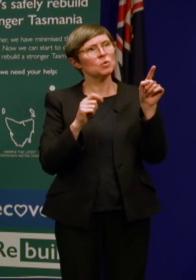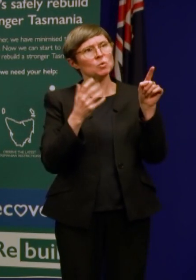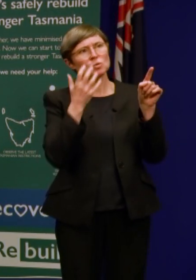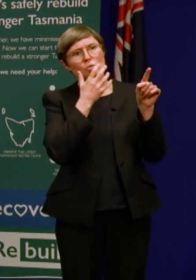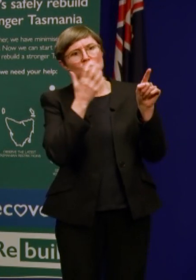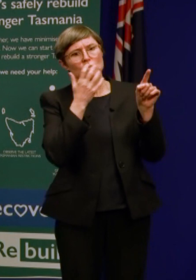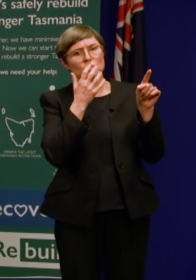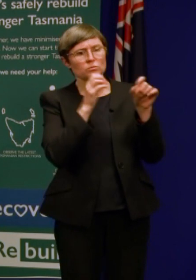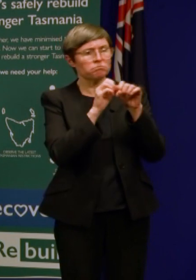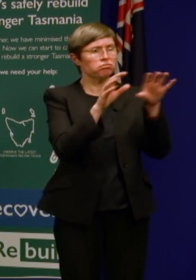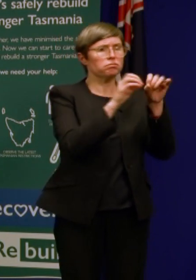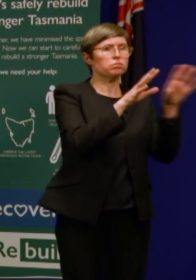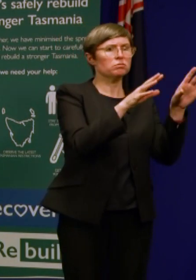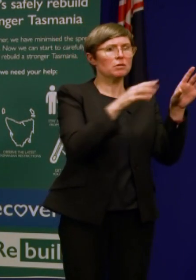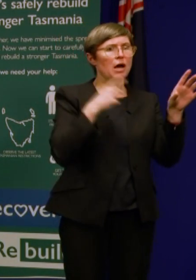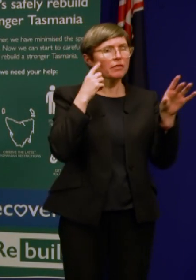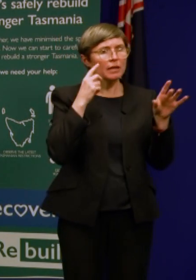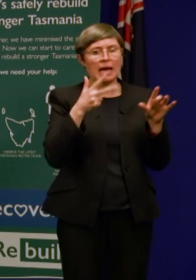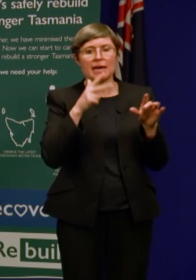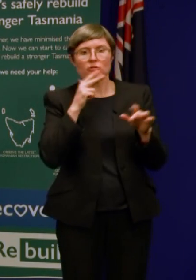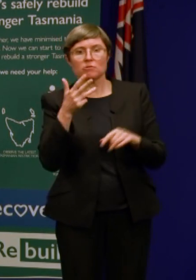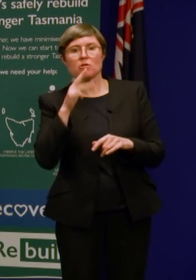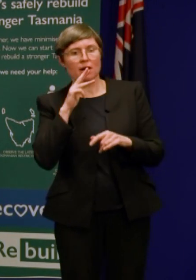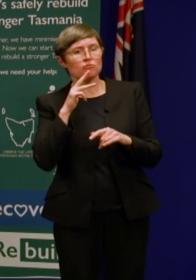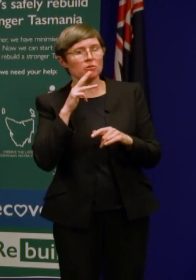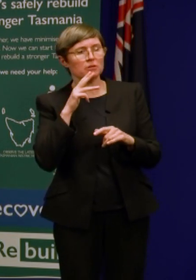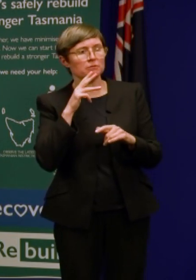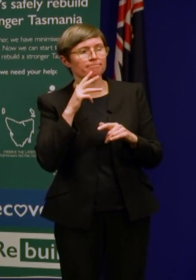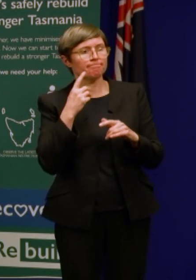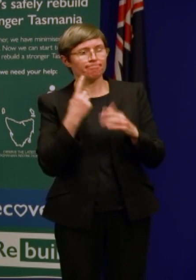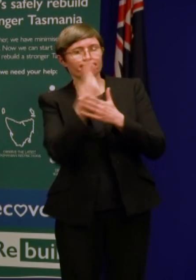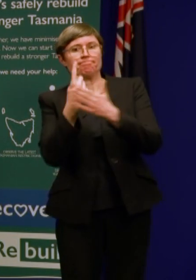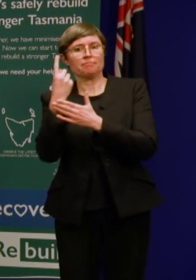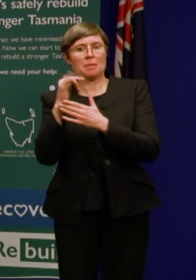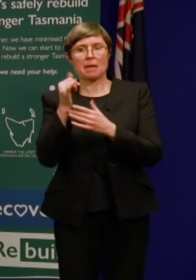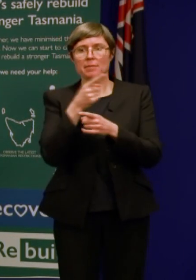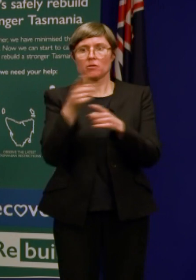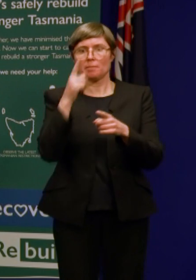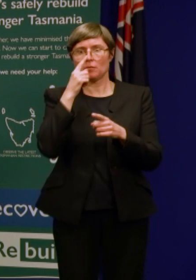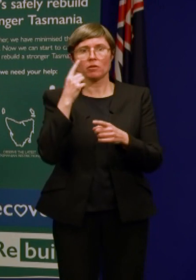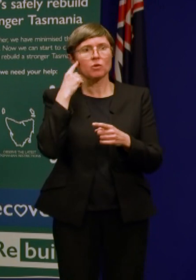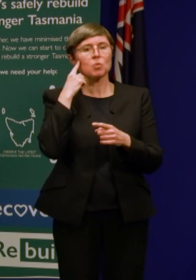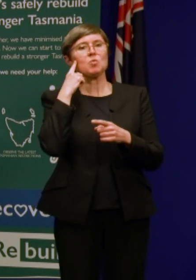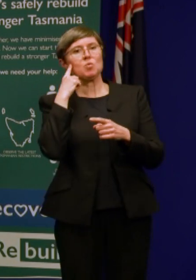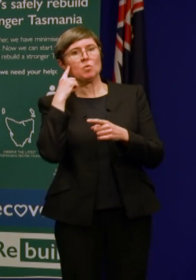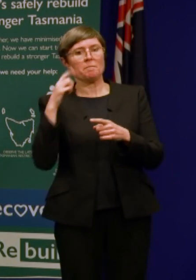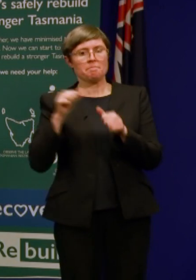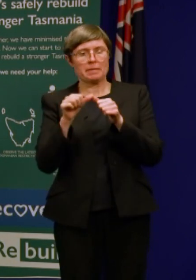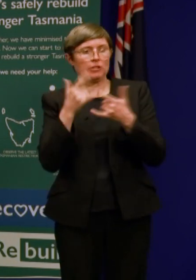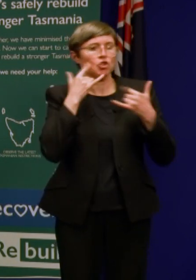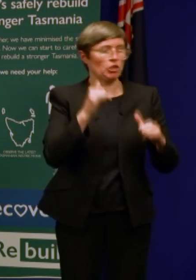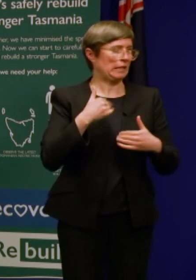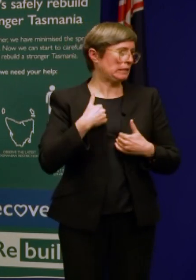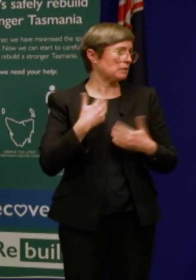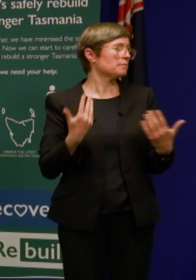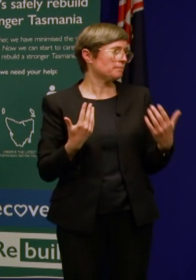known for their outbreaks when there were about eight or nine hundred cases so that could have prompted people but the important message is